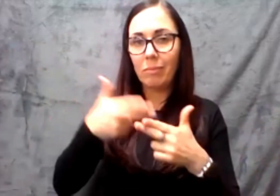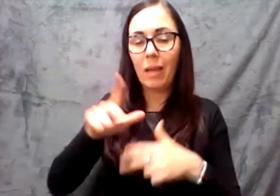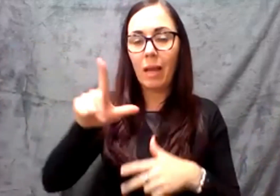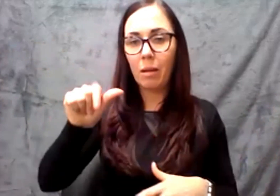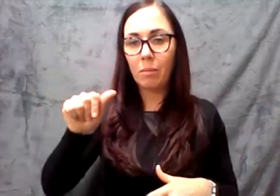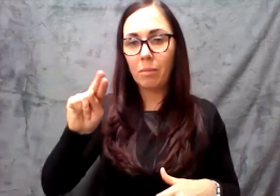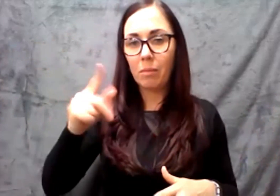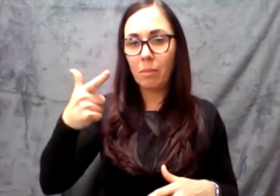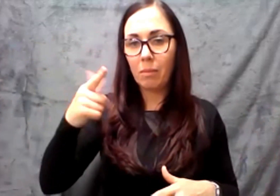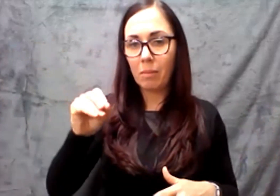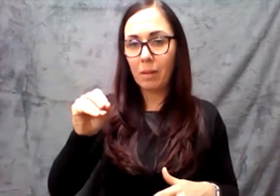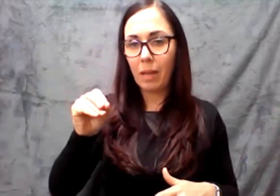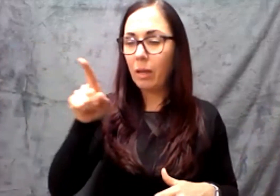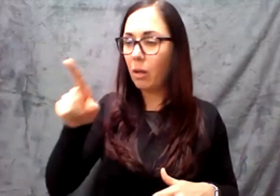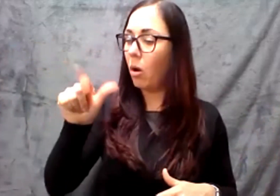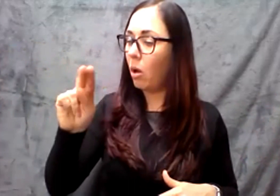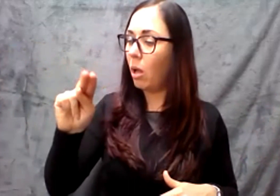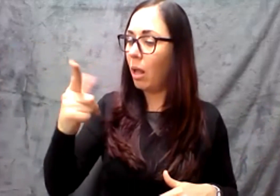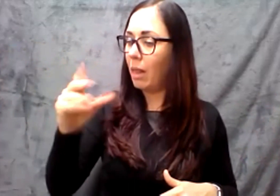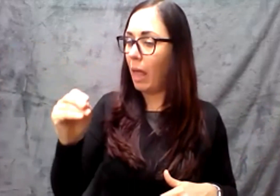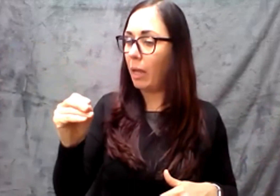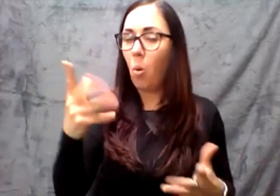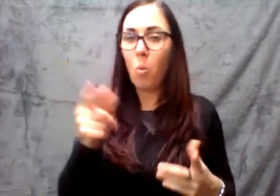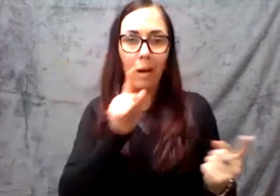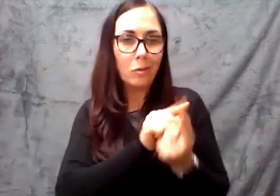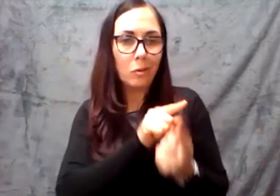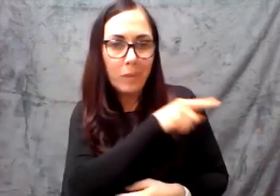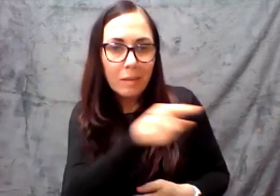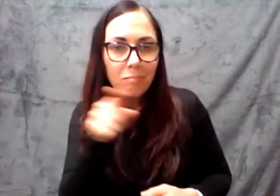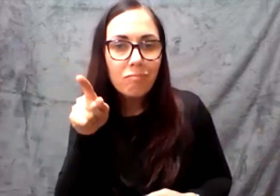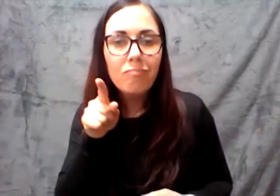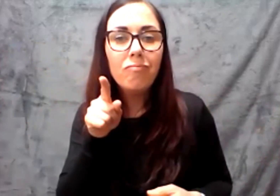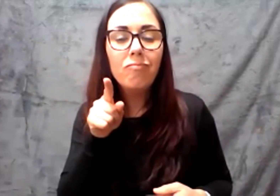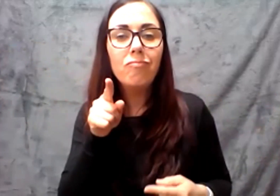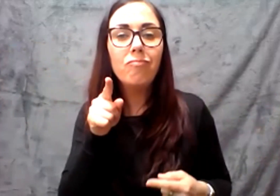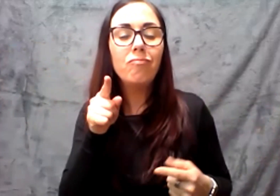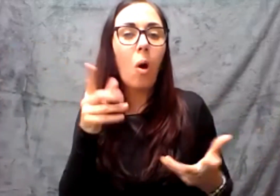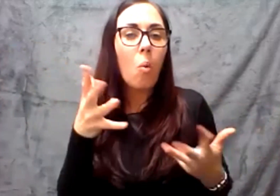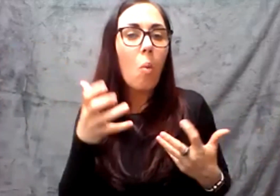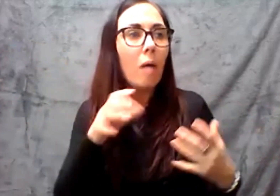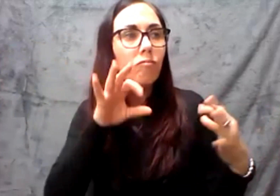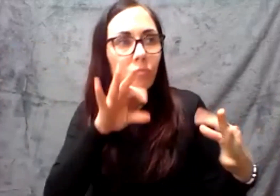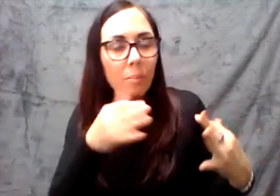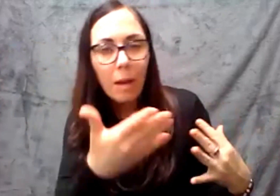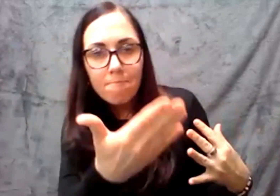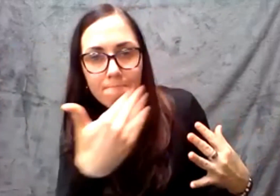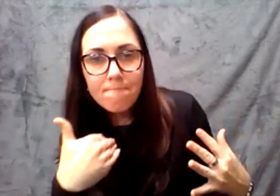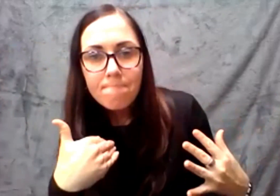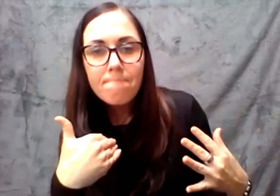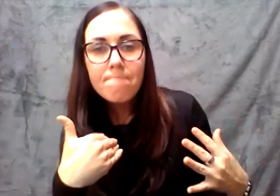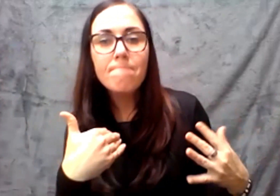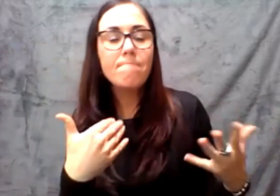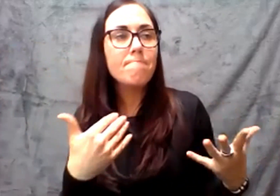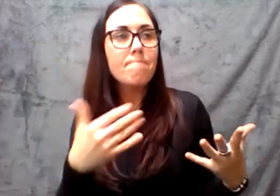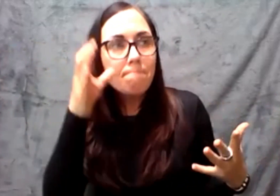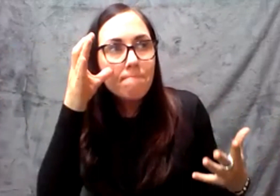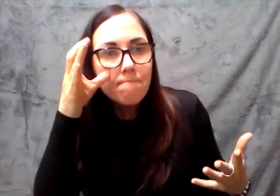Lingo wants to hear from you. They want your feedback. They want to know what